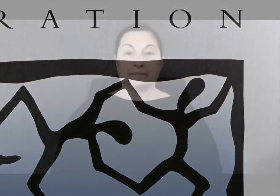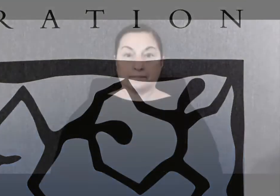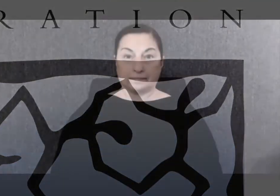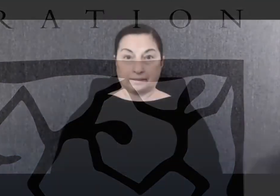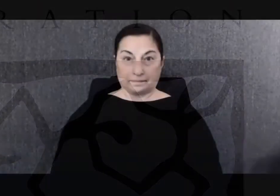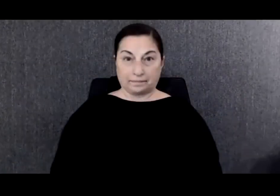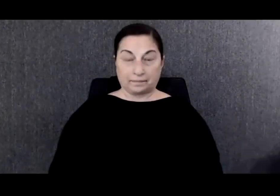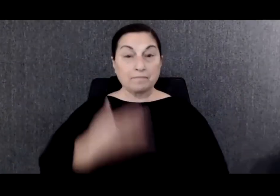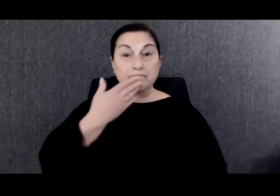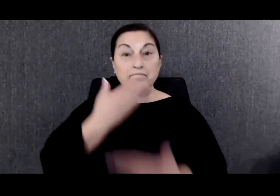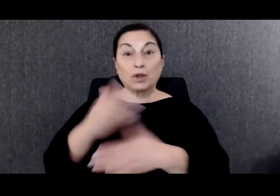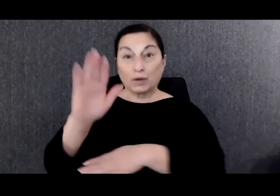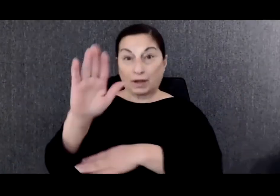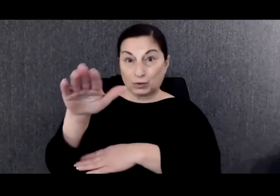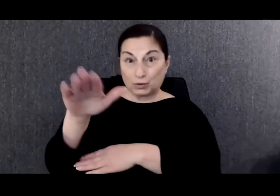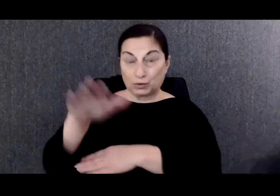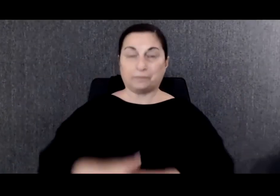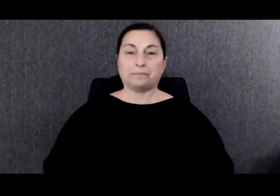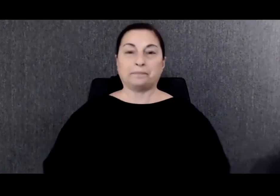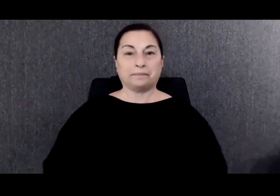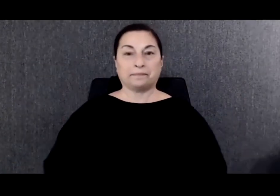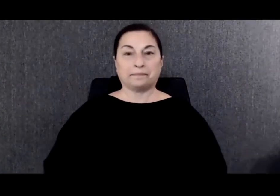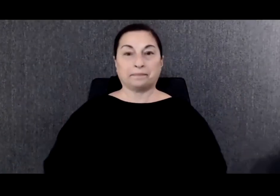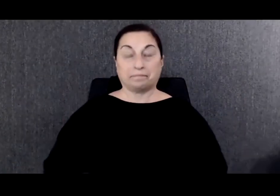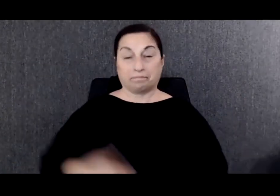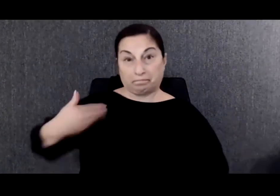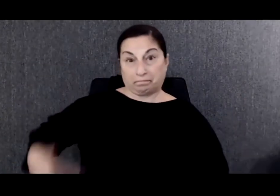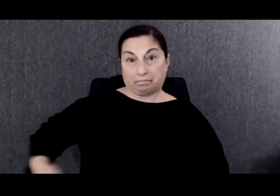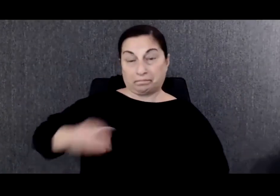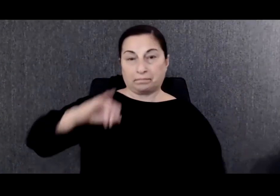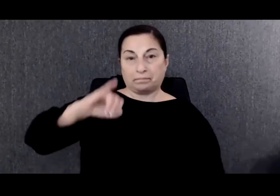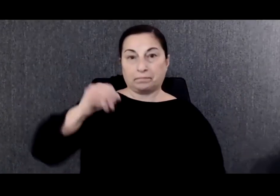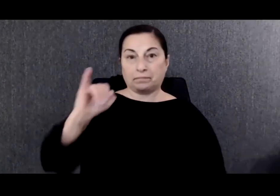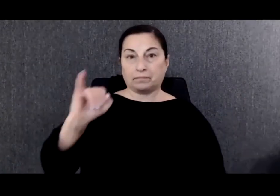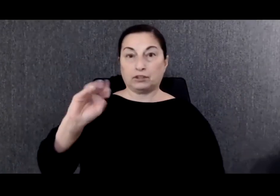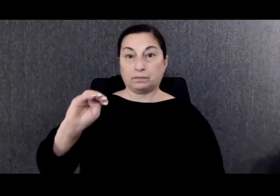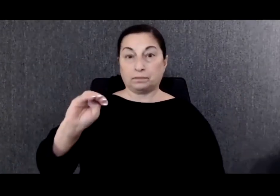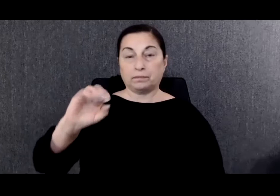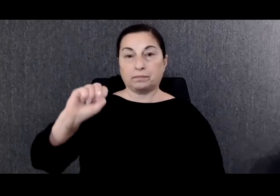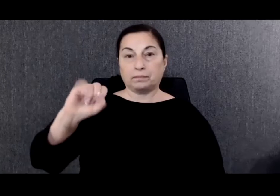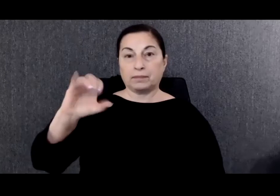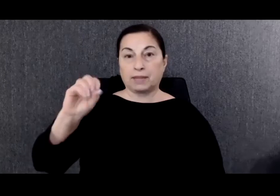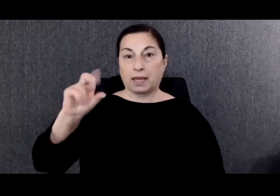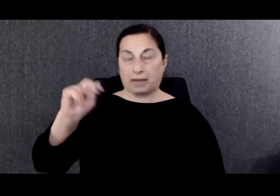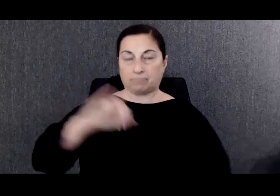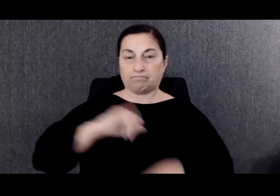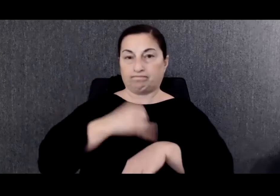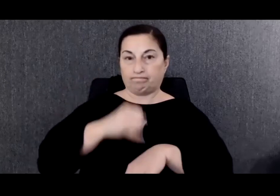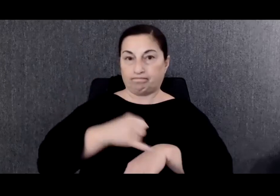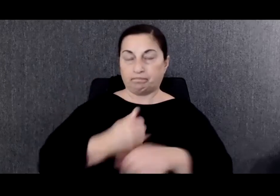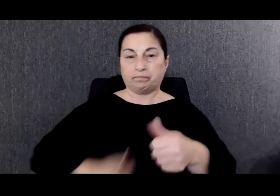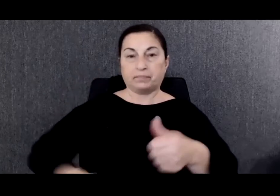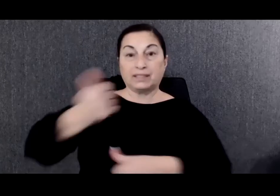Good afternoon. This is Jim Simon, Senior Director of Deaf and Hard of Hearing Services.